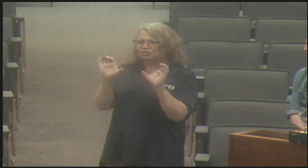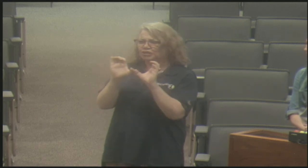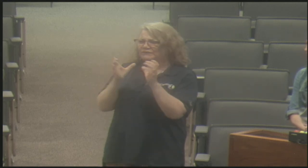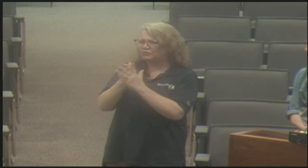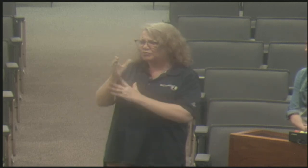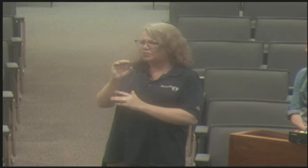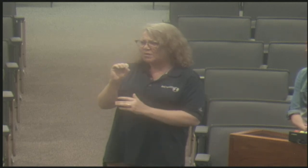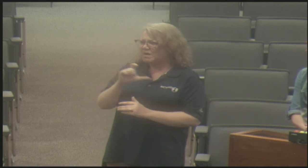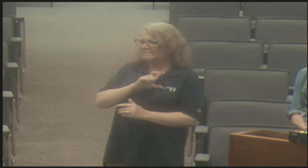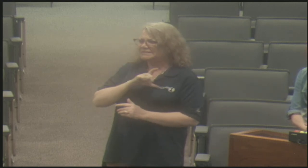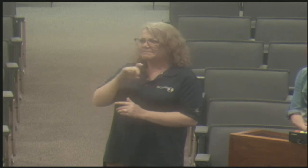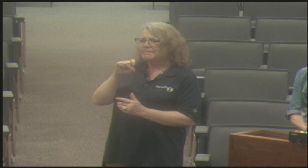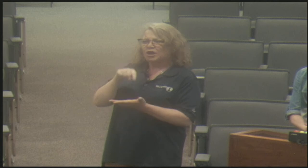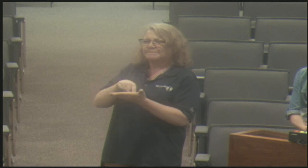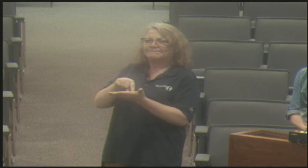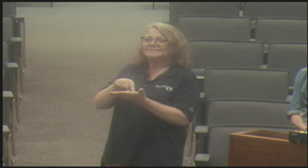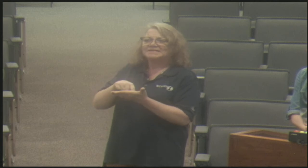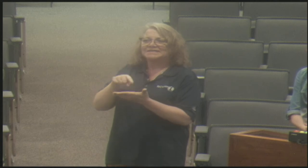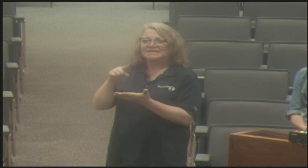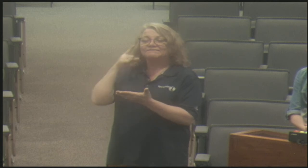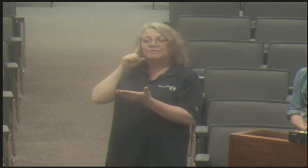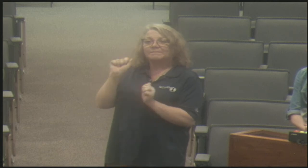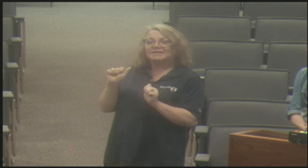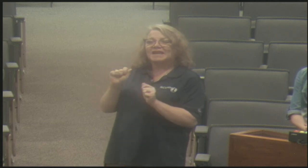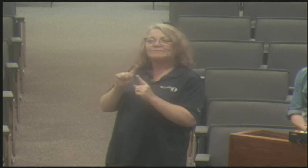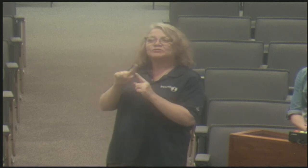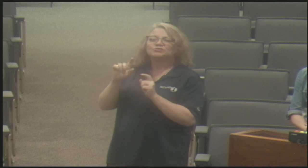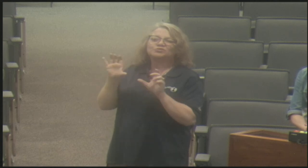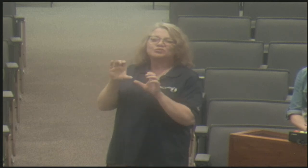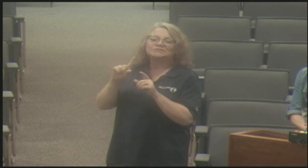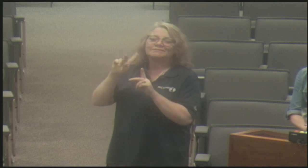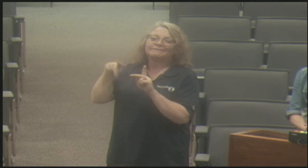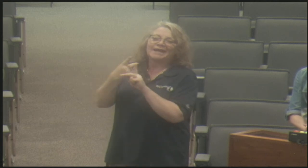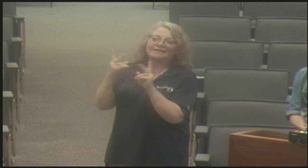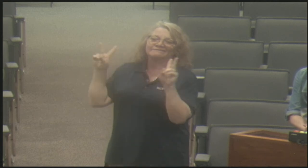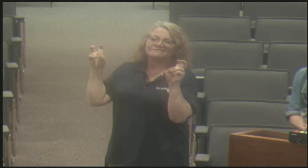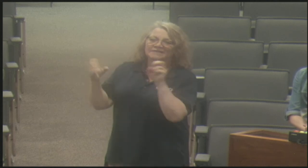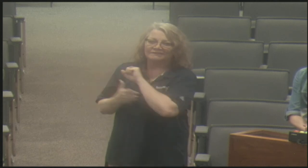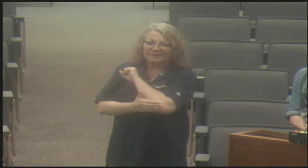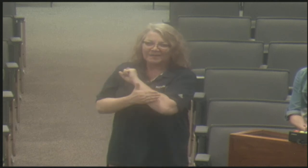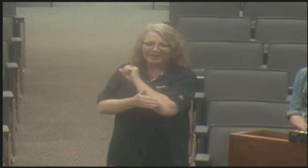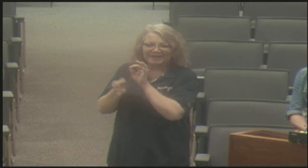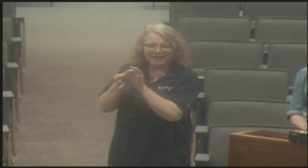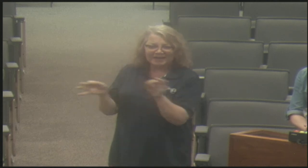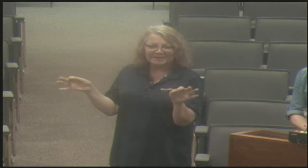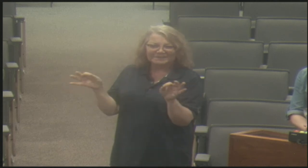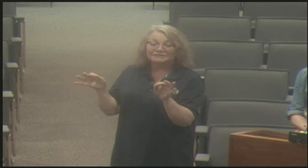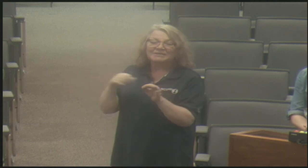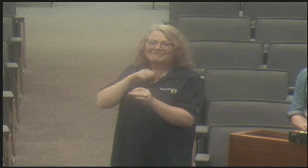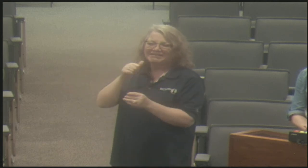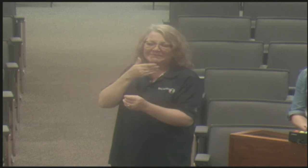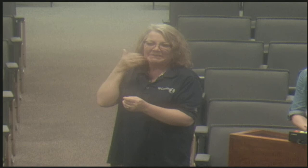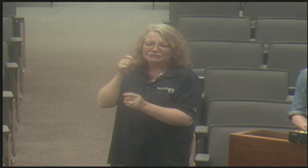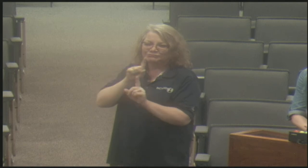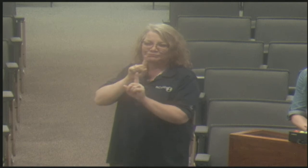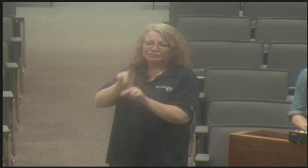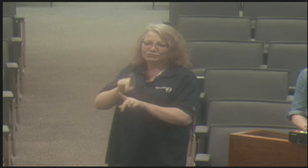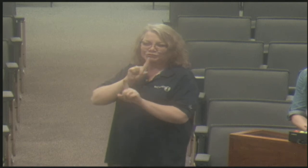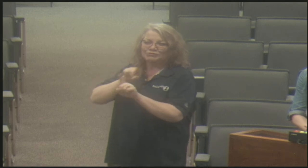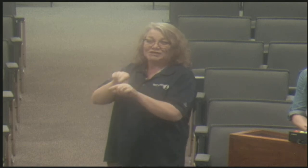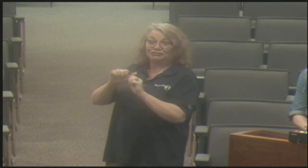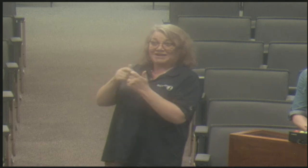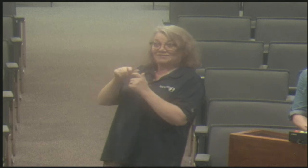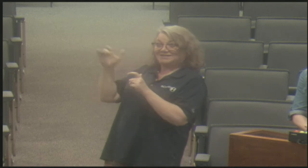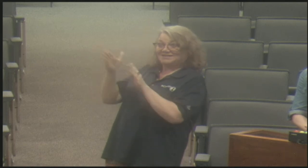will or endorsed with a special certification through the Omaha police department precinct to be able to provide, um, direct